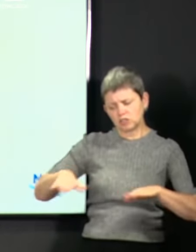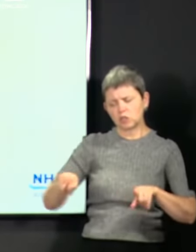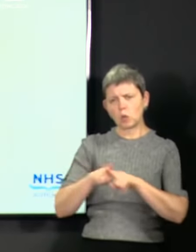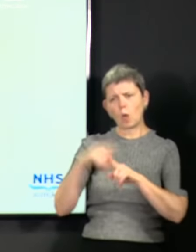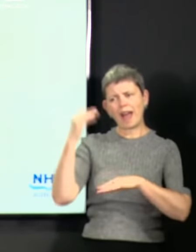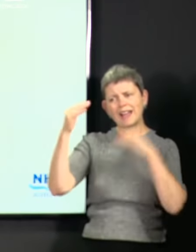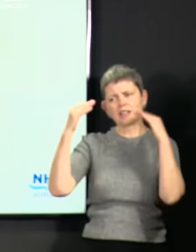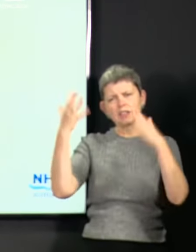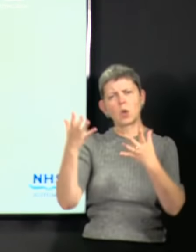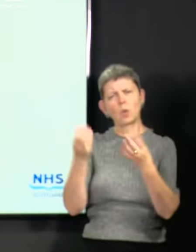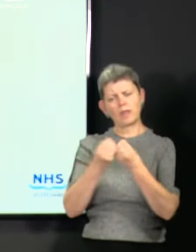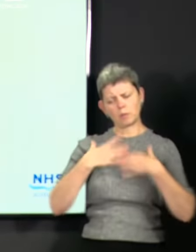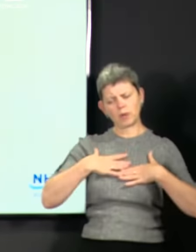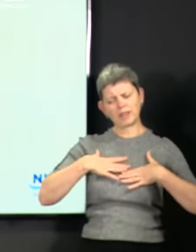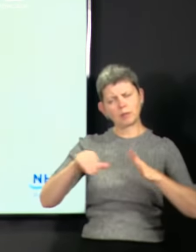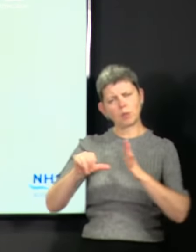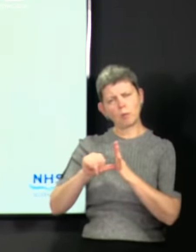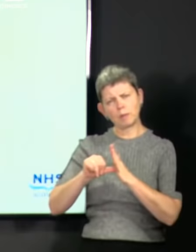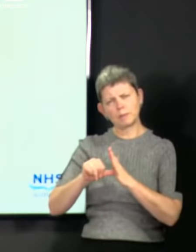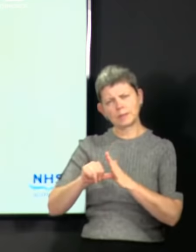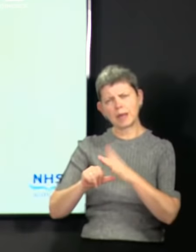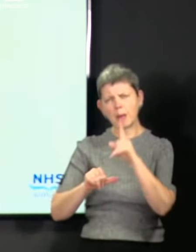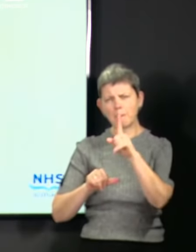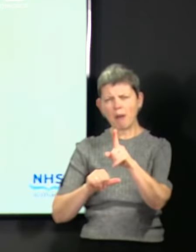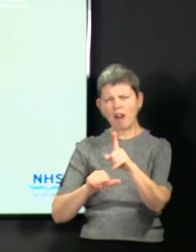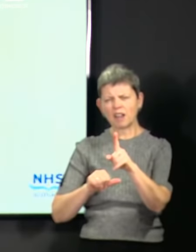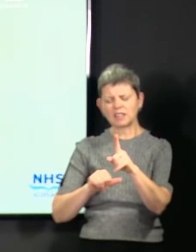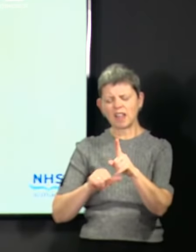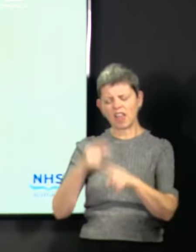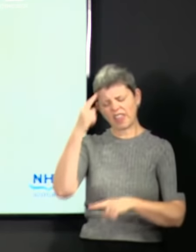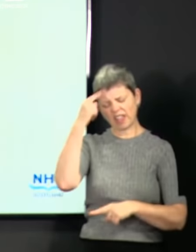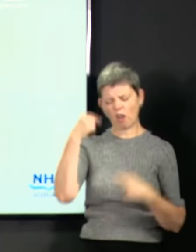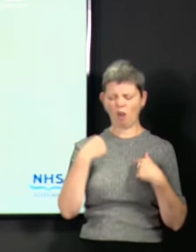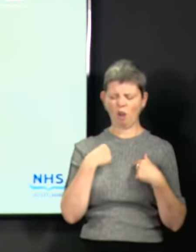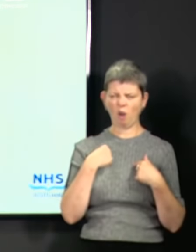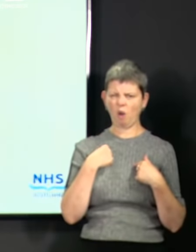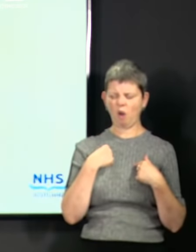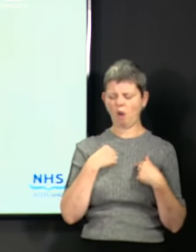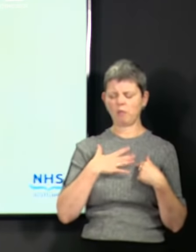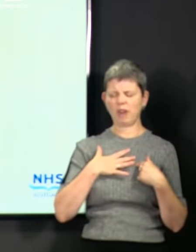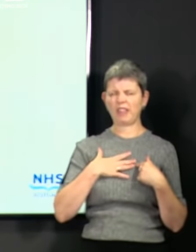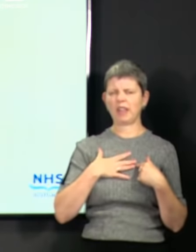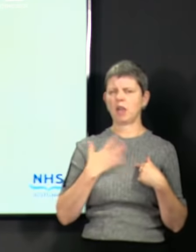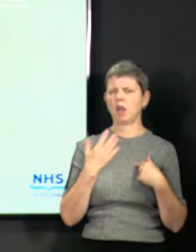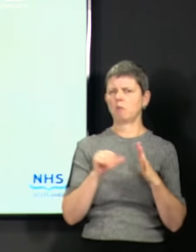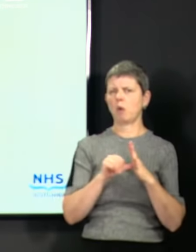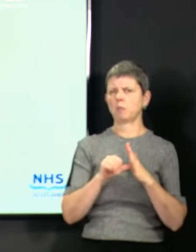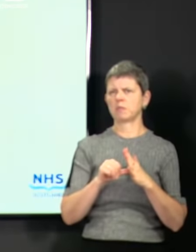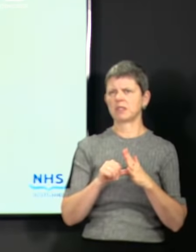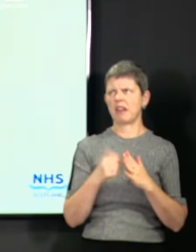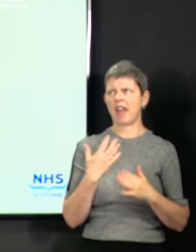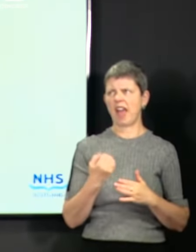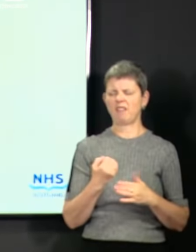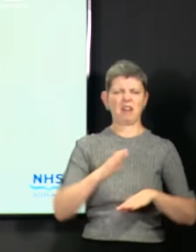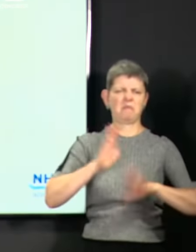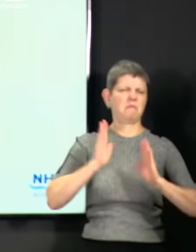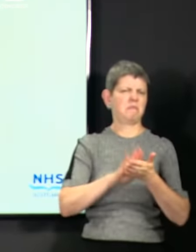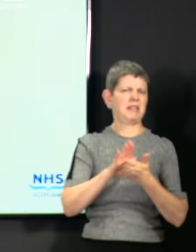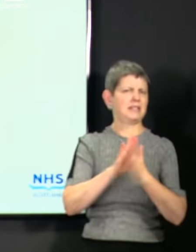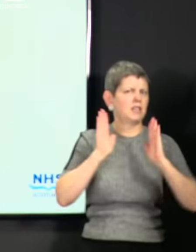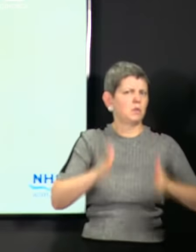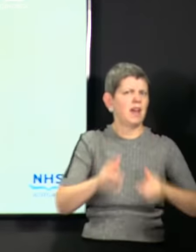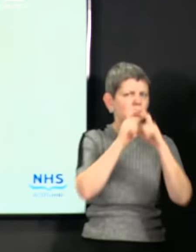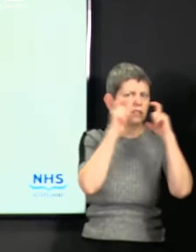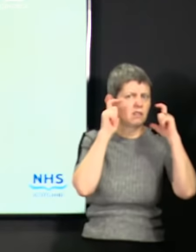difficulties, but I'd ask you to not just not do it because you think you can't. Test it. Try it. And actually, many